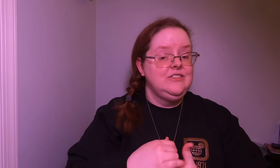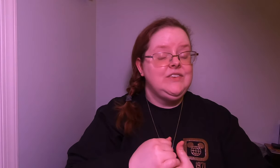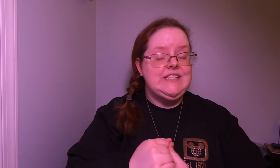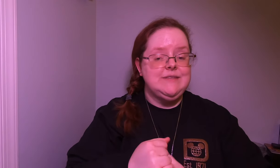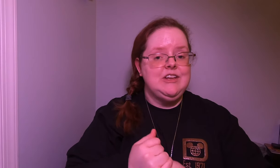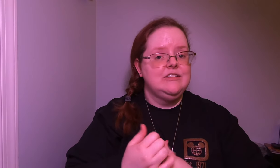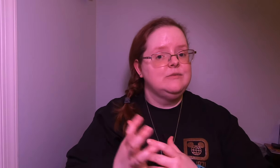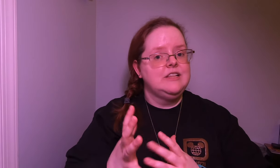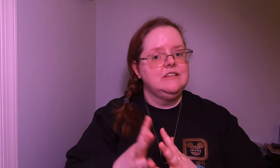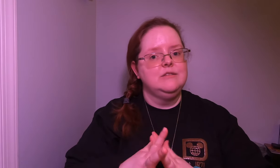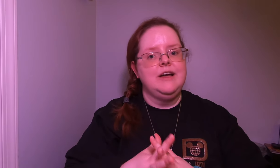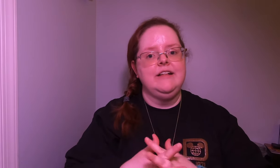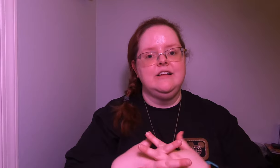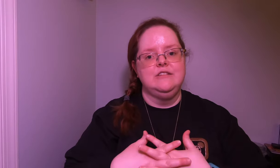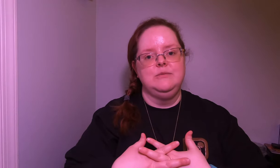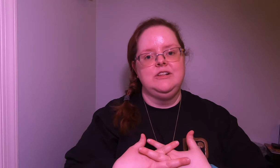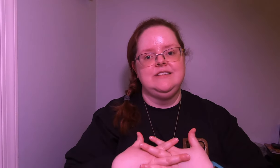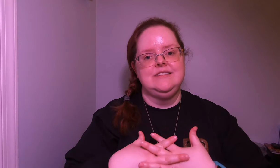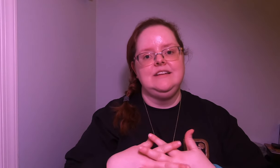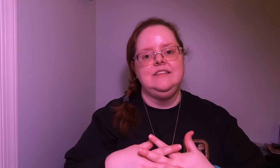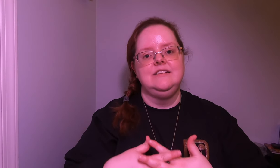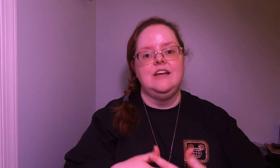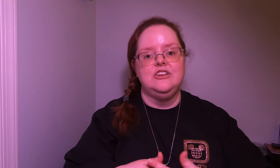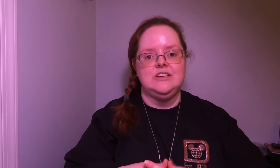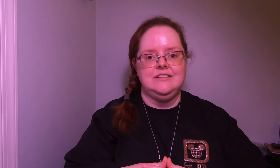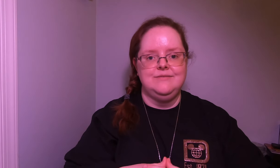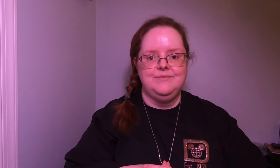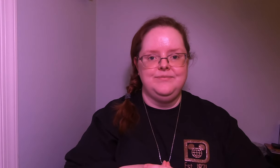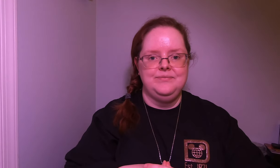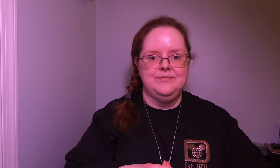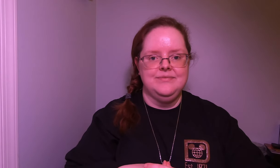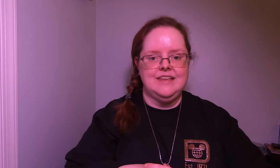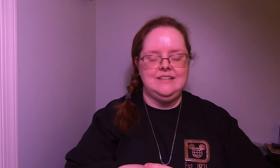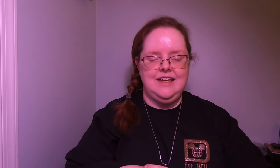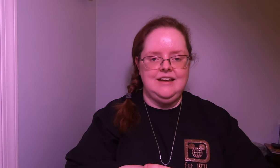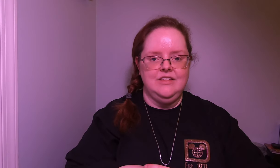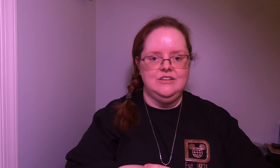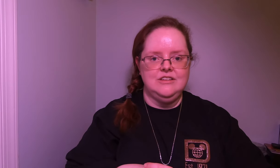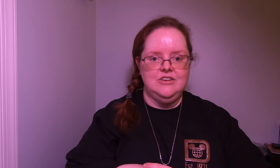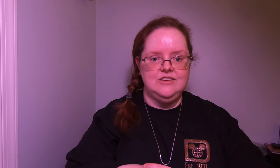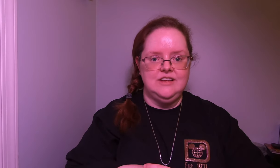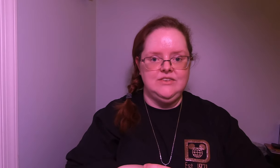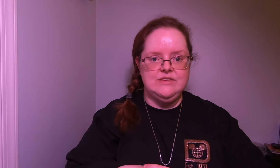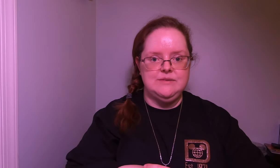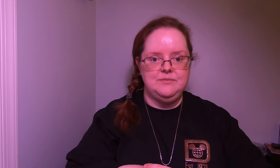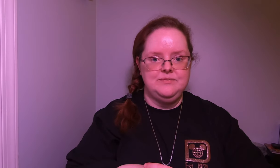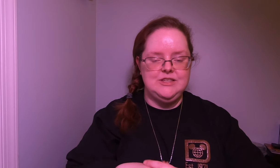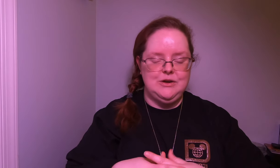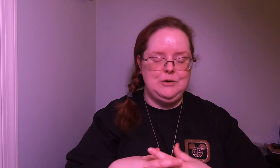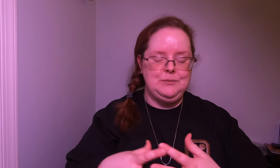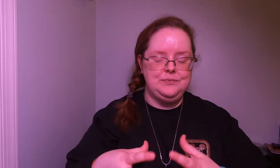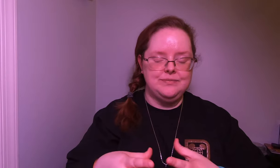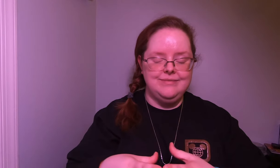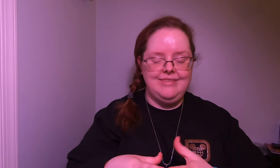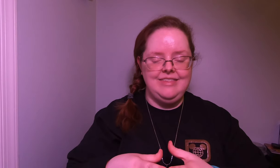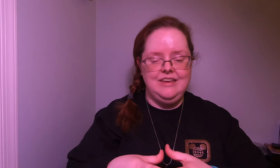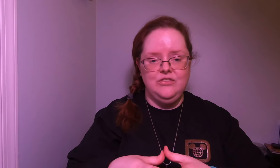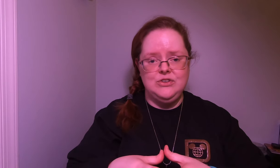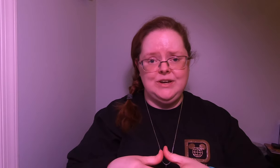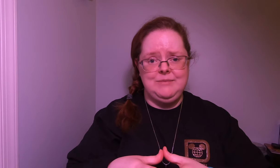even if it's something as small as a smile as small as setting the intention to aid others and ourselves so thank you for joining